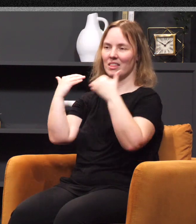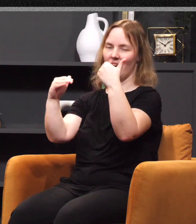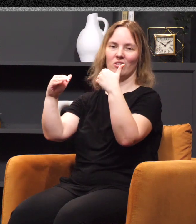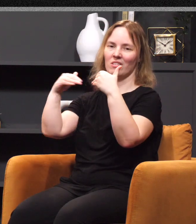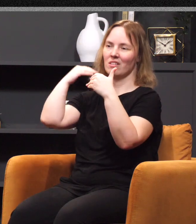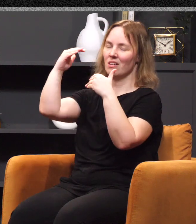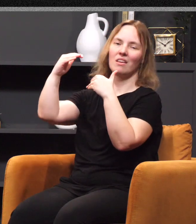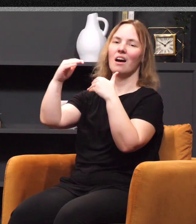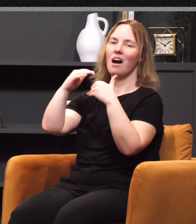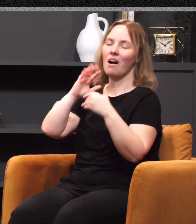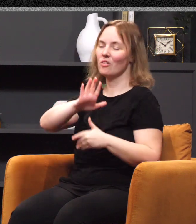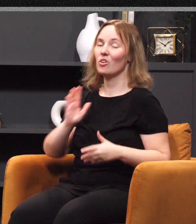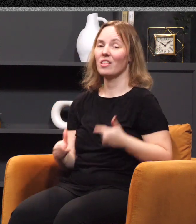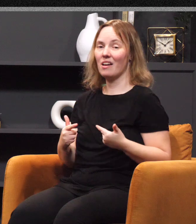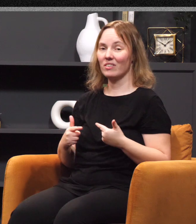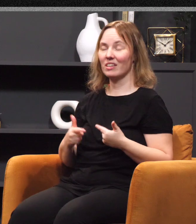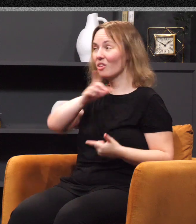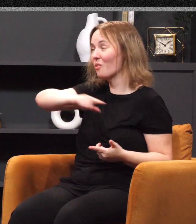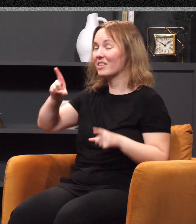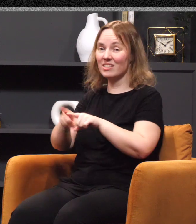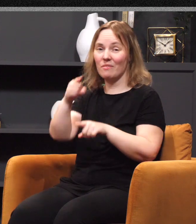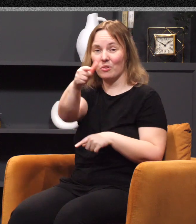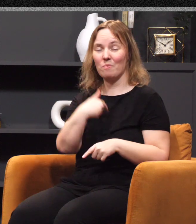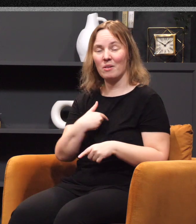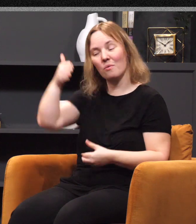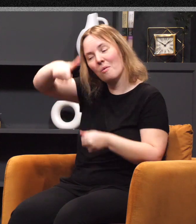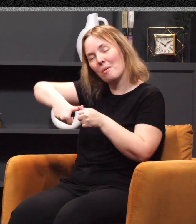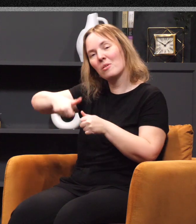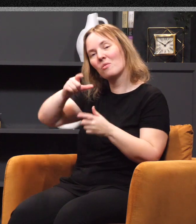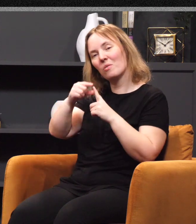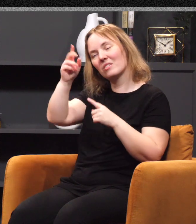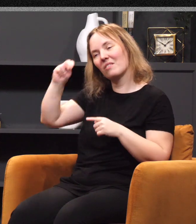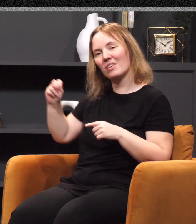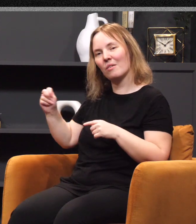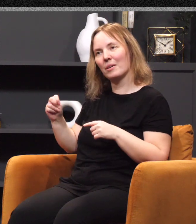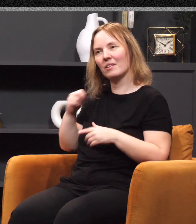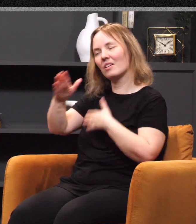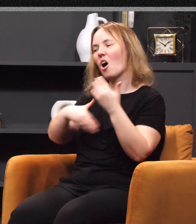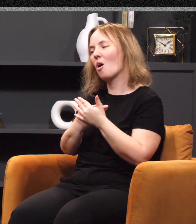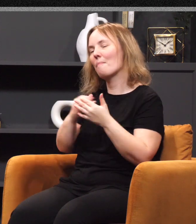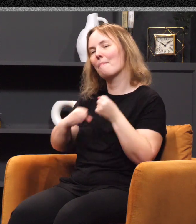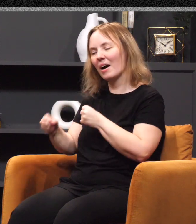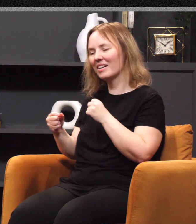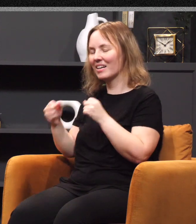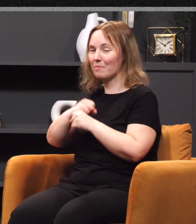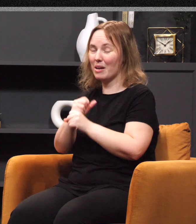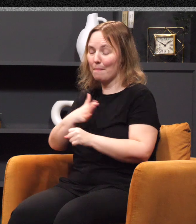life. And the Lord has the same for you and me. Now, you remember the words of Naomi? She says, the Almighty has made my life very